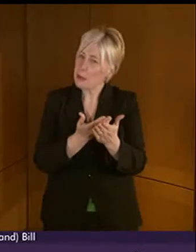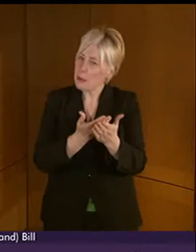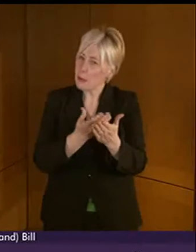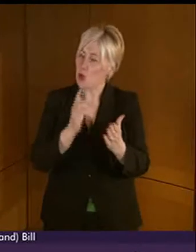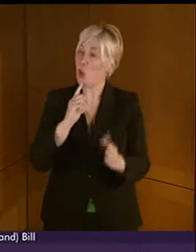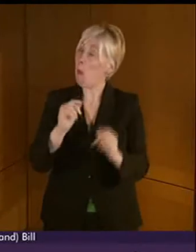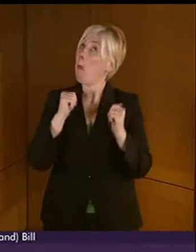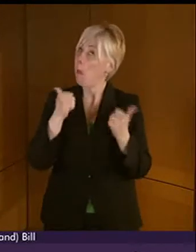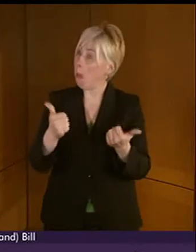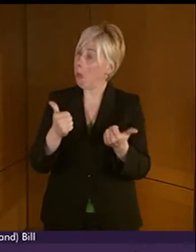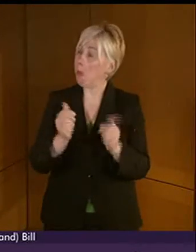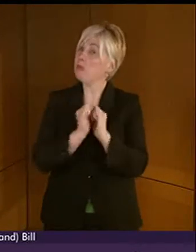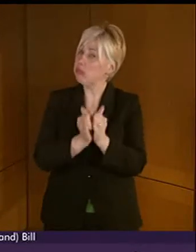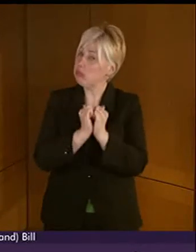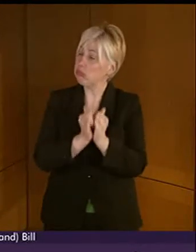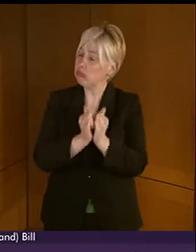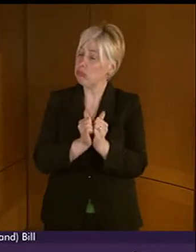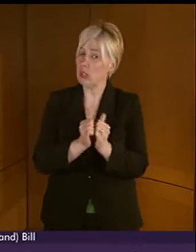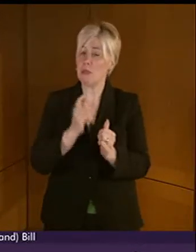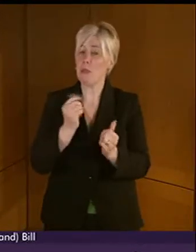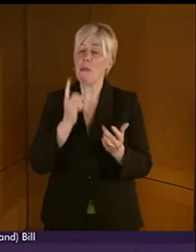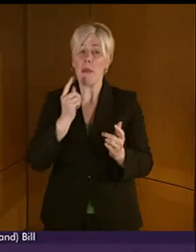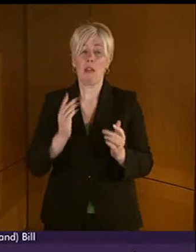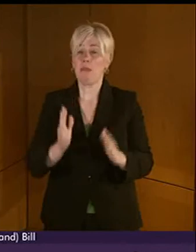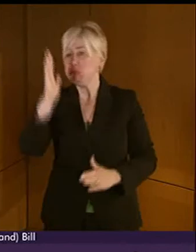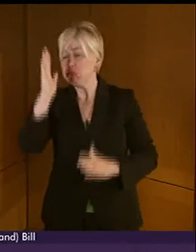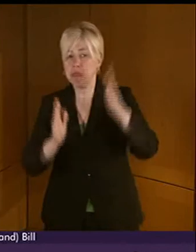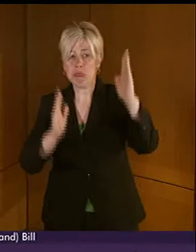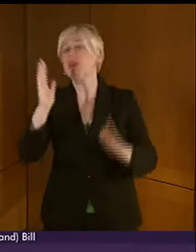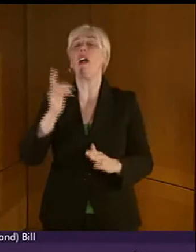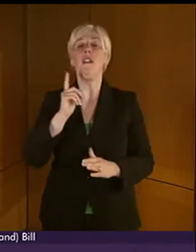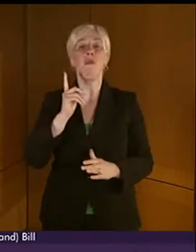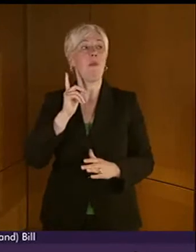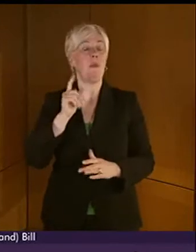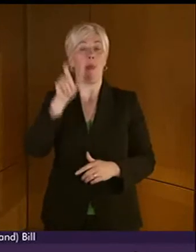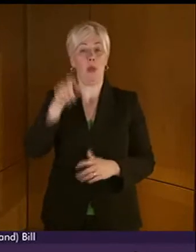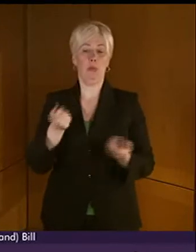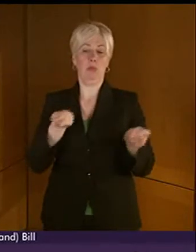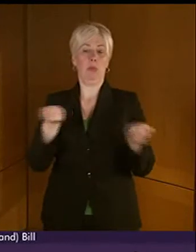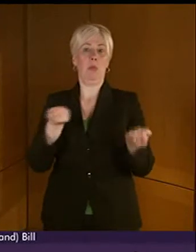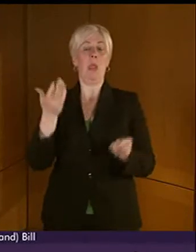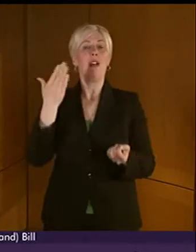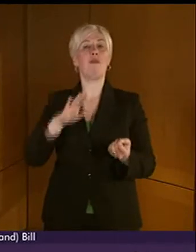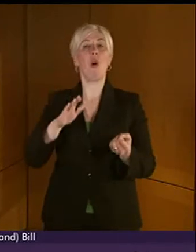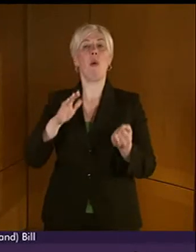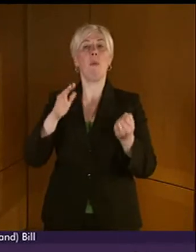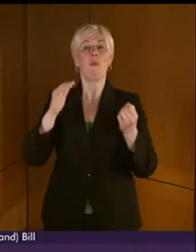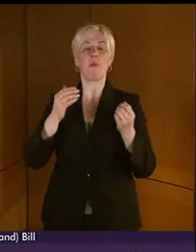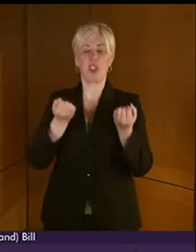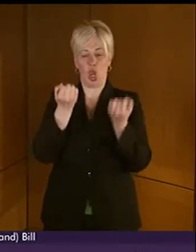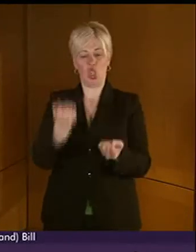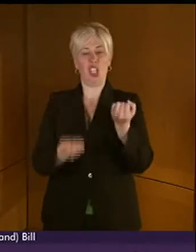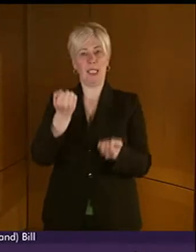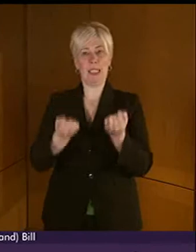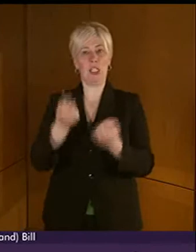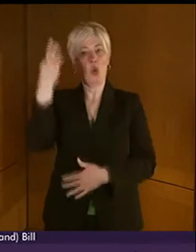some very good points today from the convener of the Justice Committee, Christine Graham. But they made a